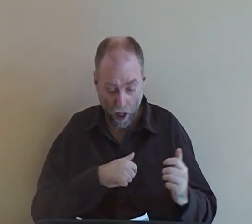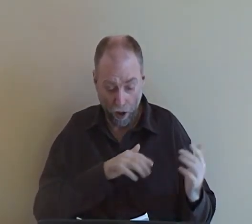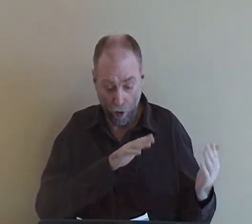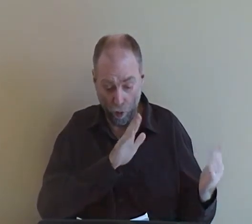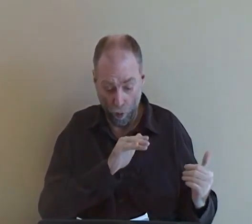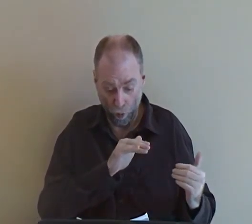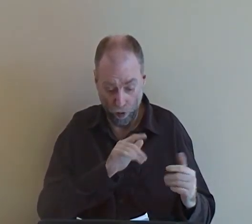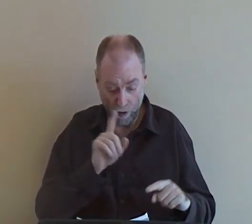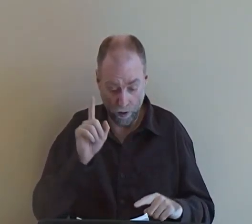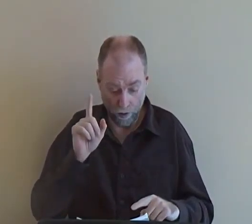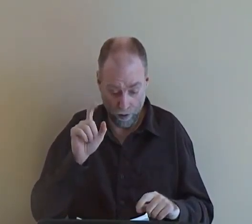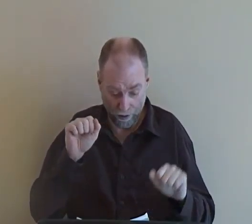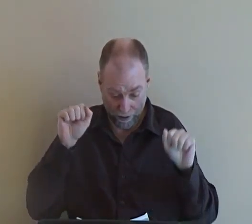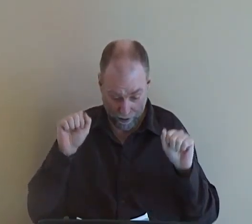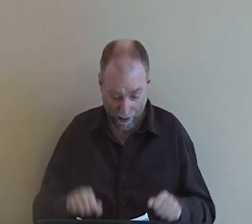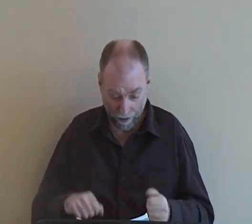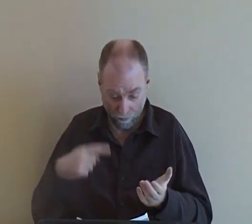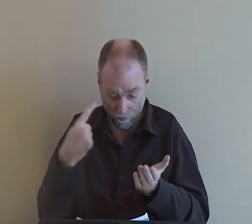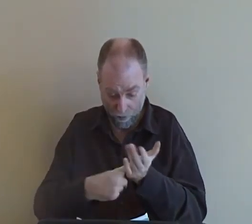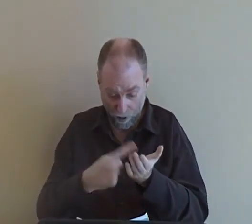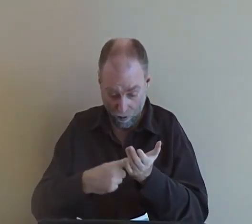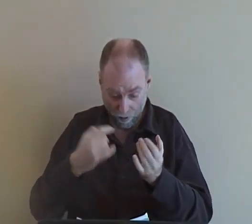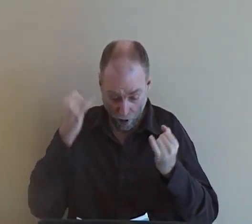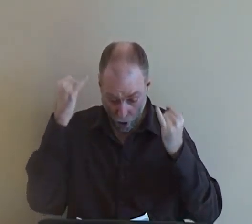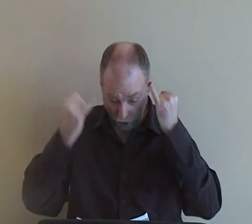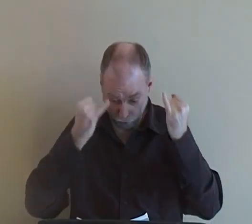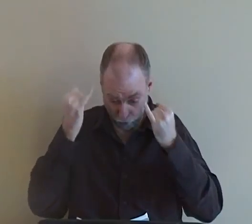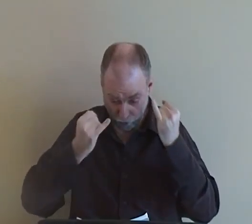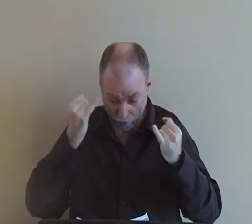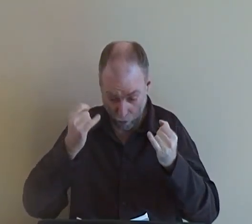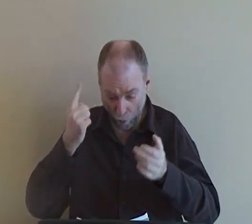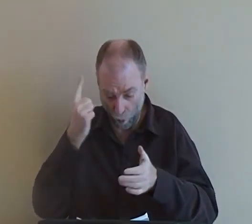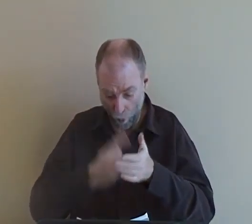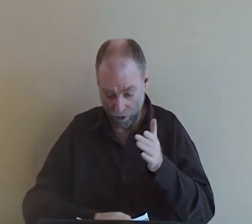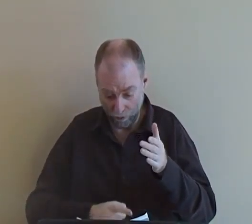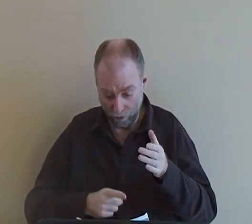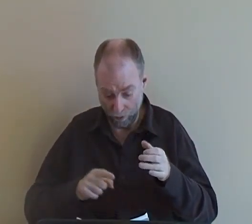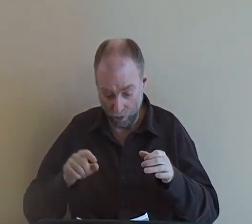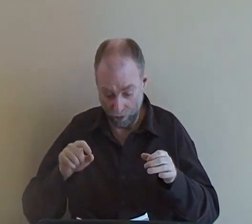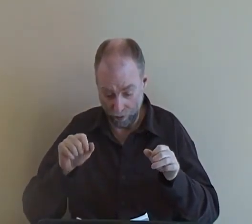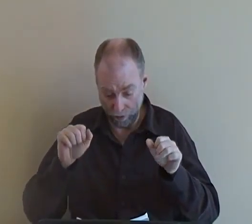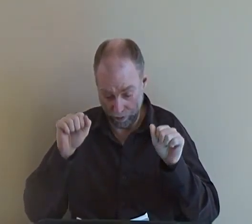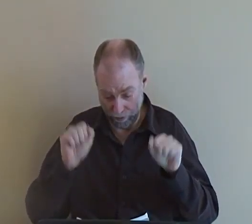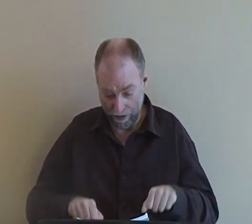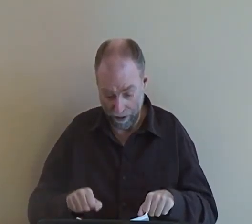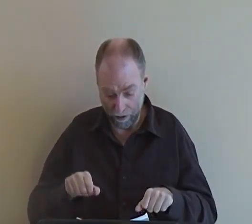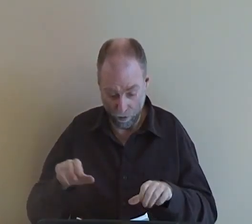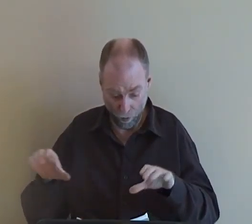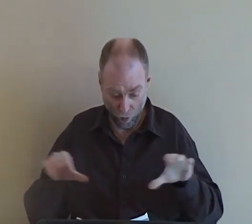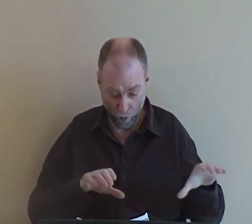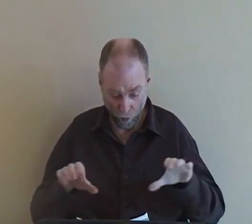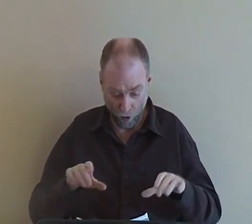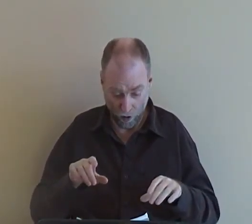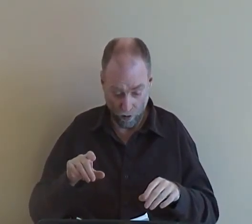Together, I hope we can discuss and have ideas on what we can do.